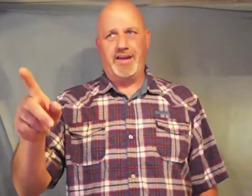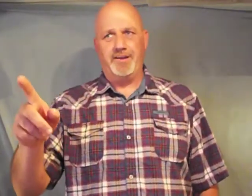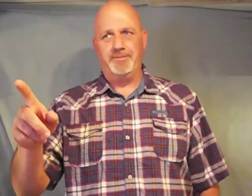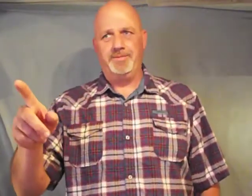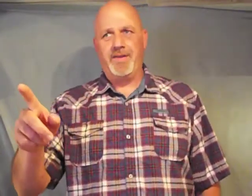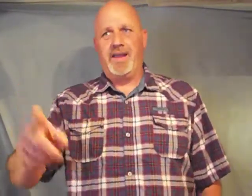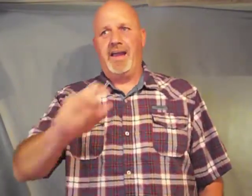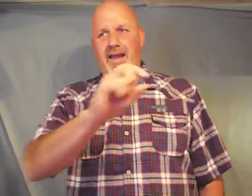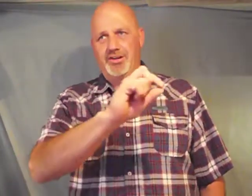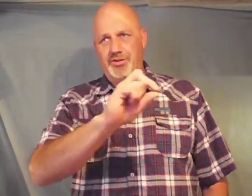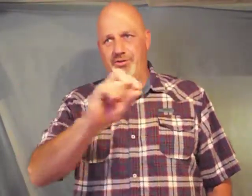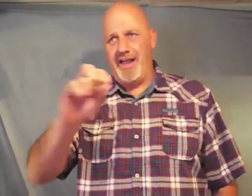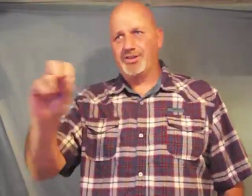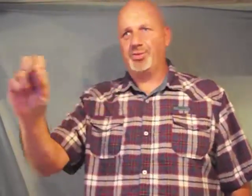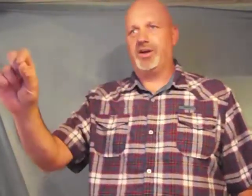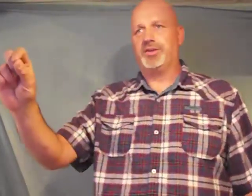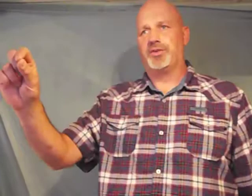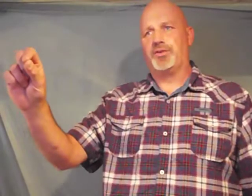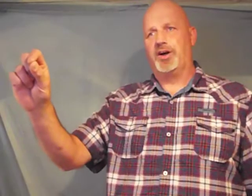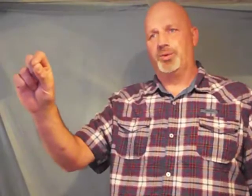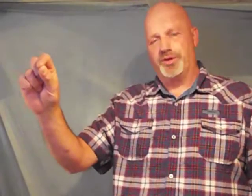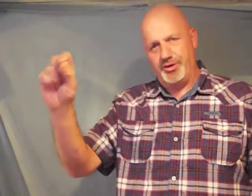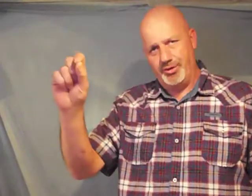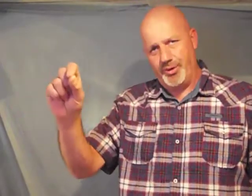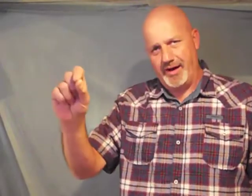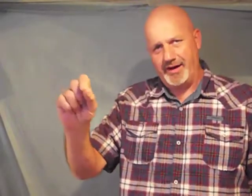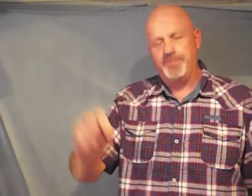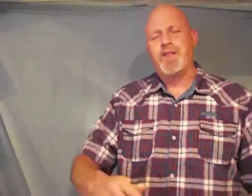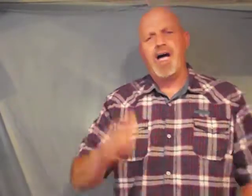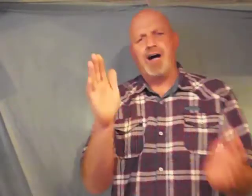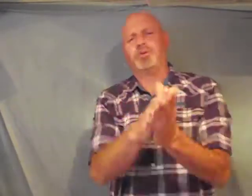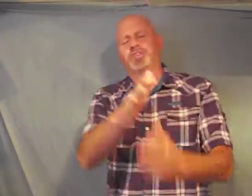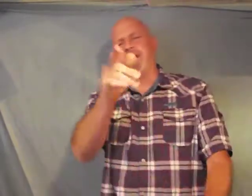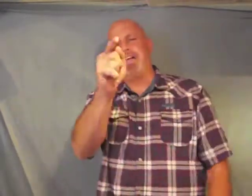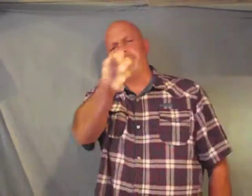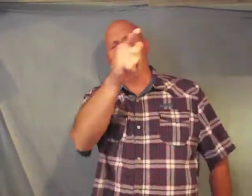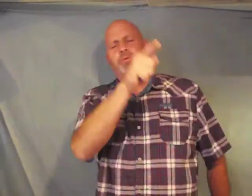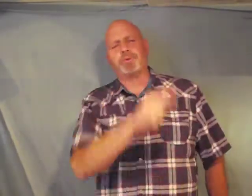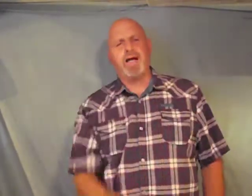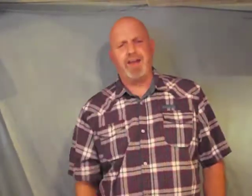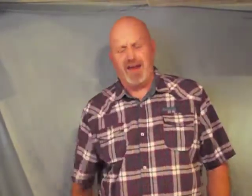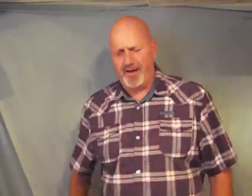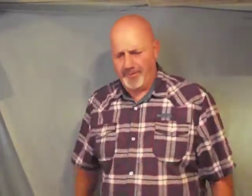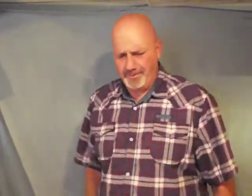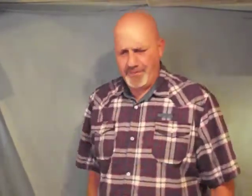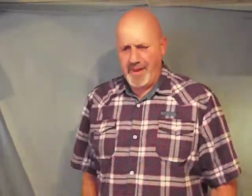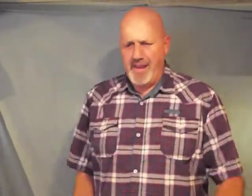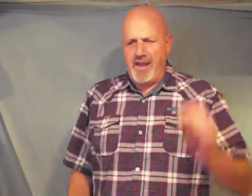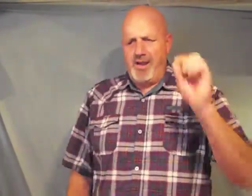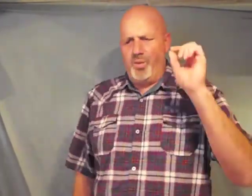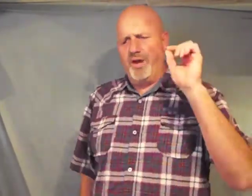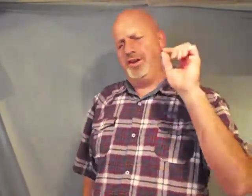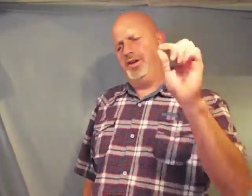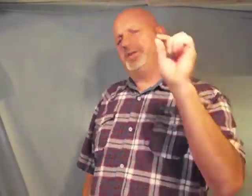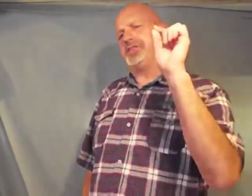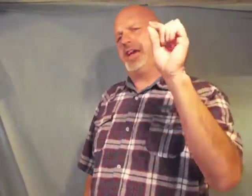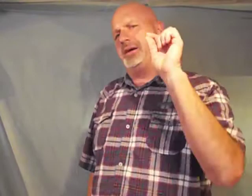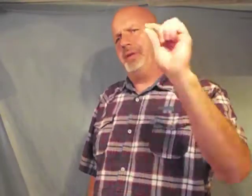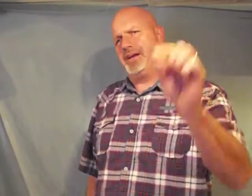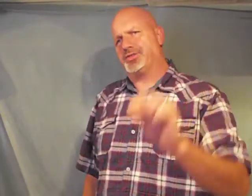and your vats will overflow with new wine I will tell you people right now when you see a ministry